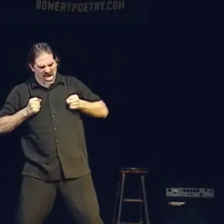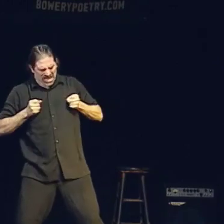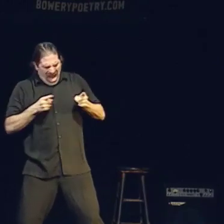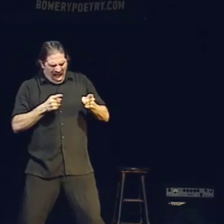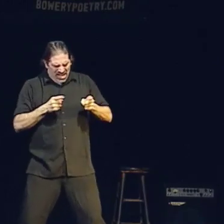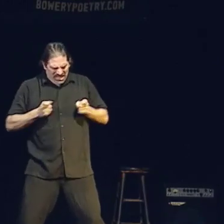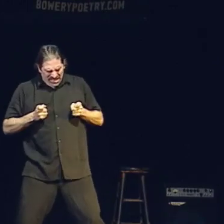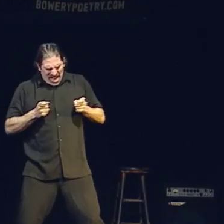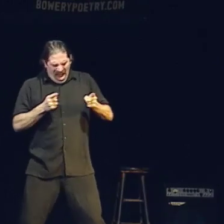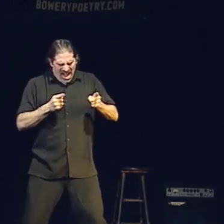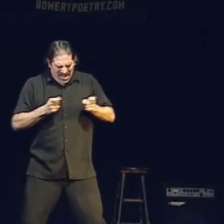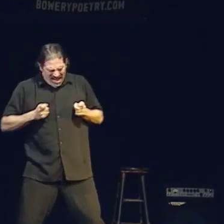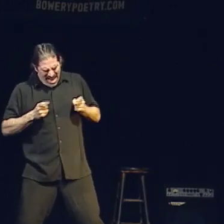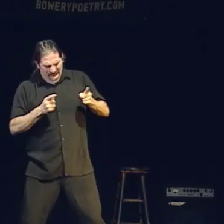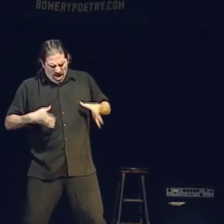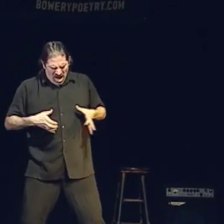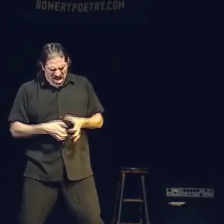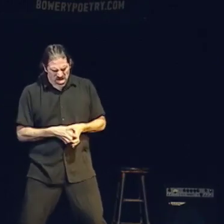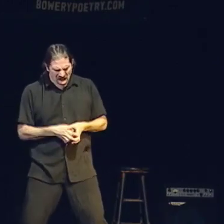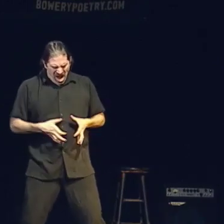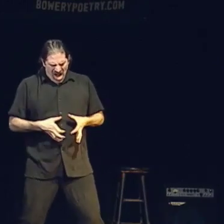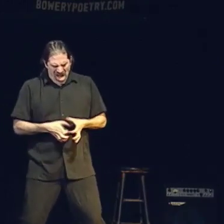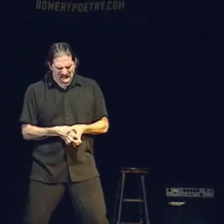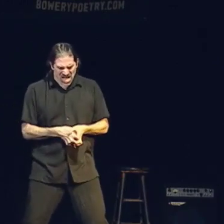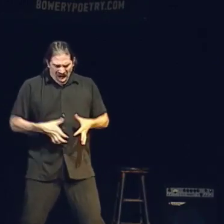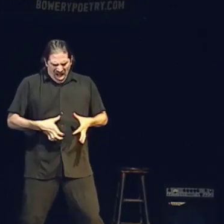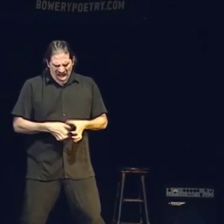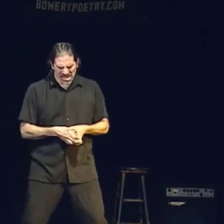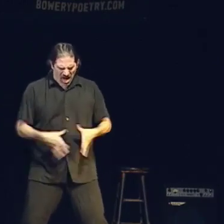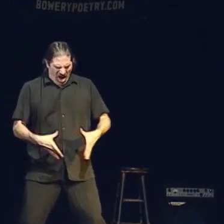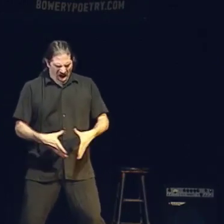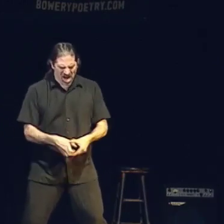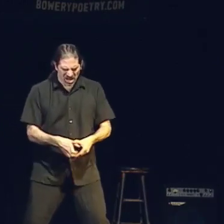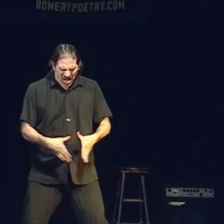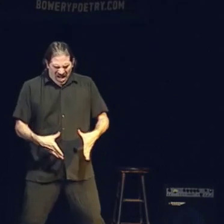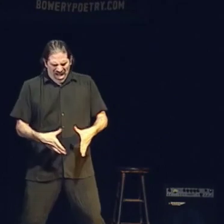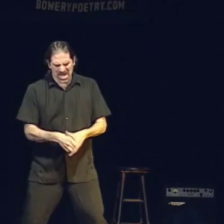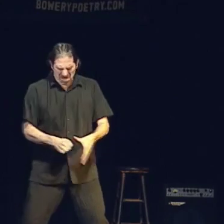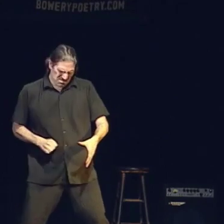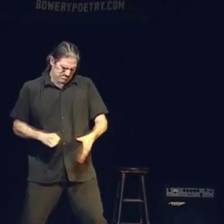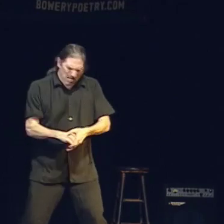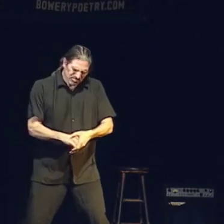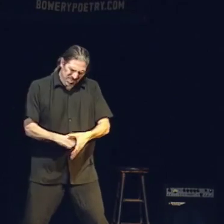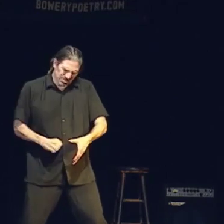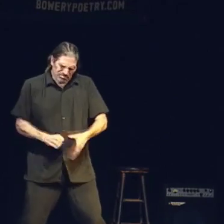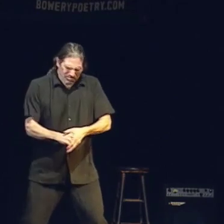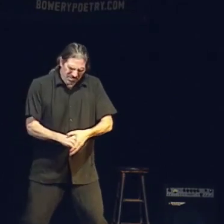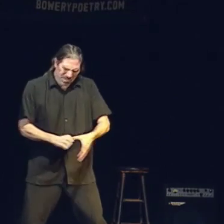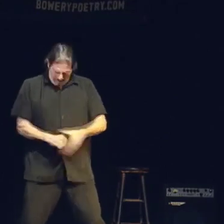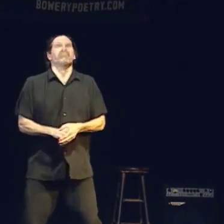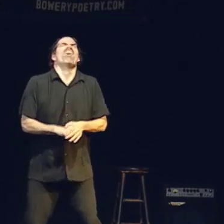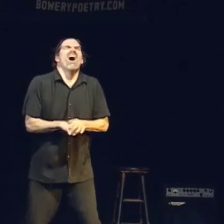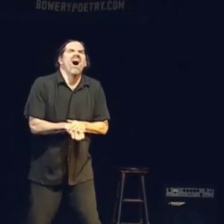Breasts. Belly. Cervix. She gives life.